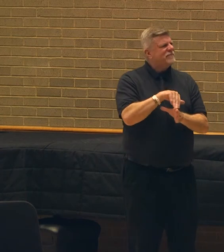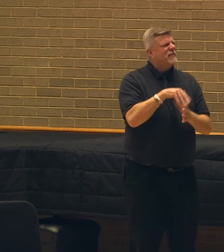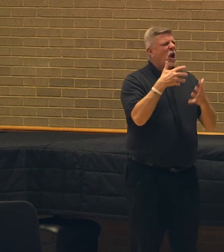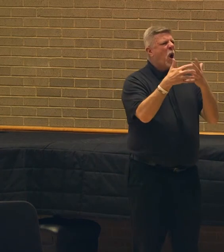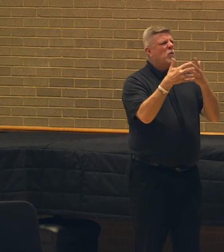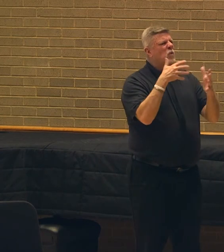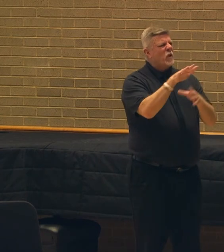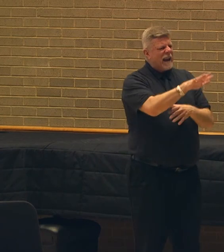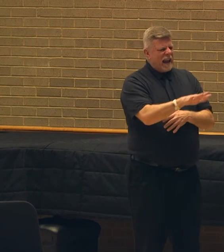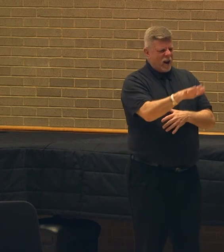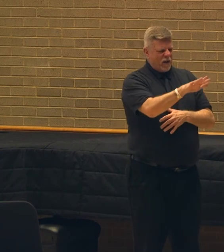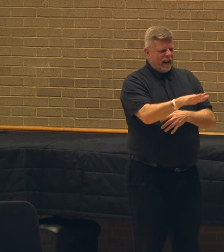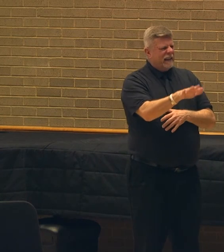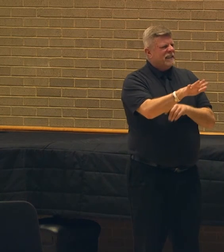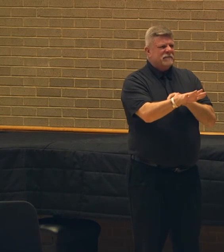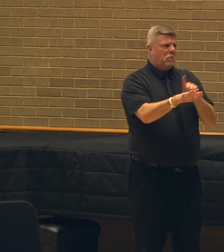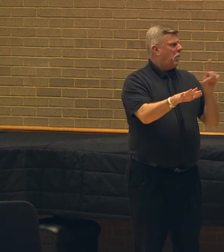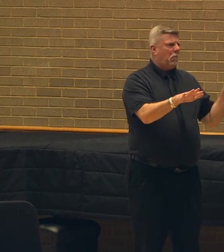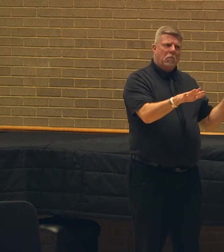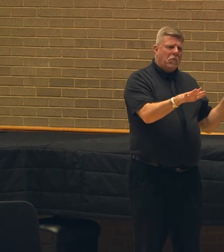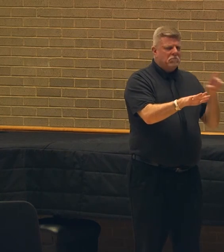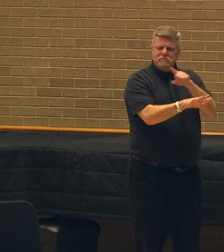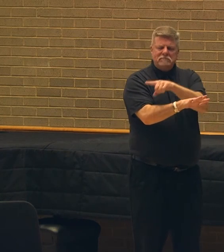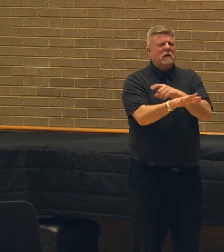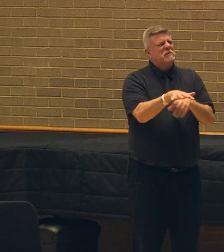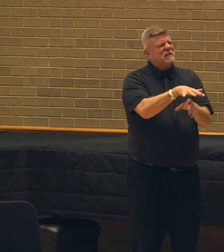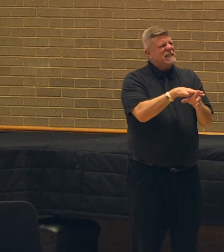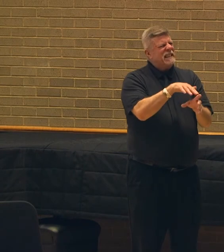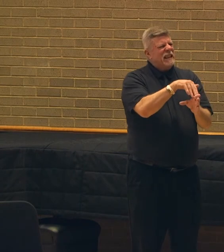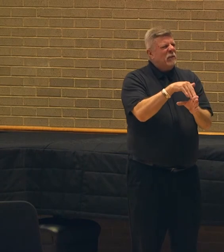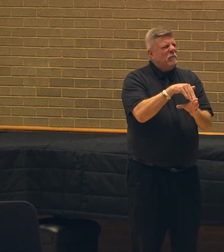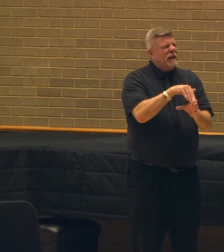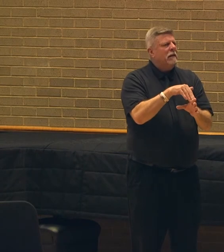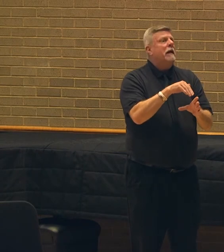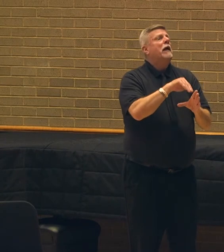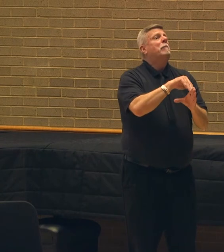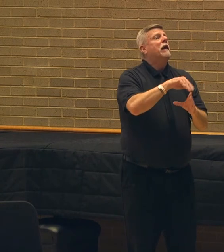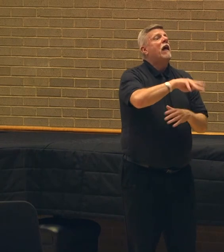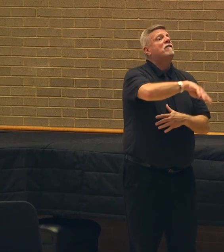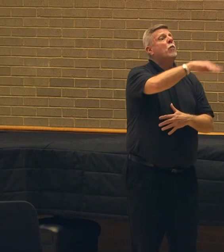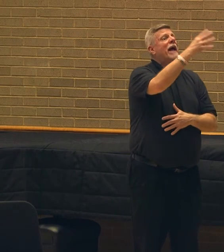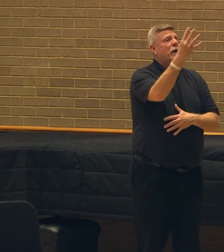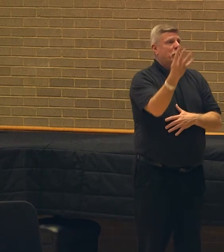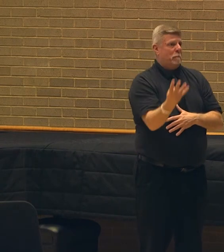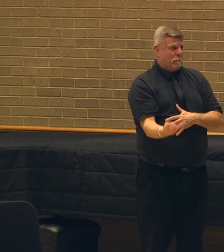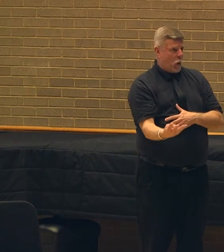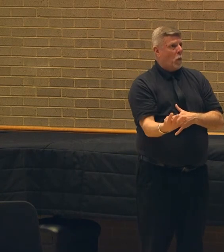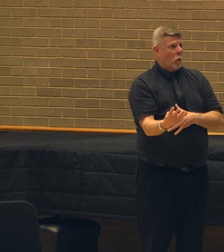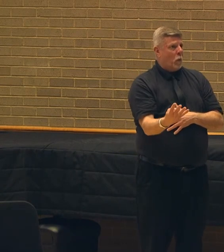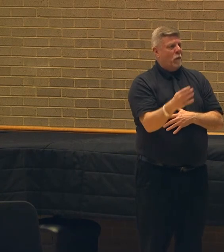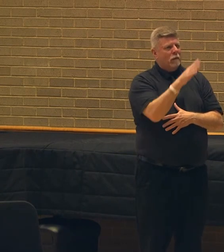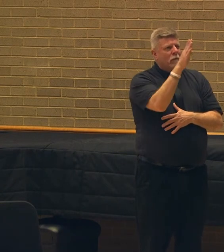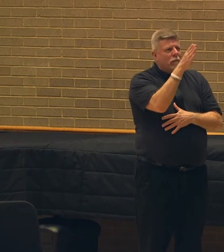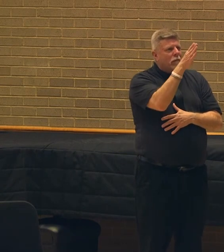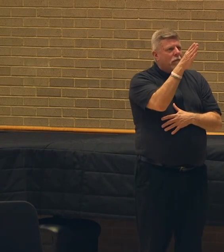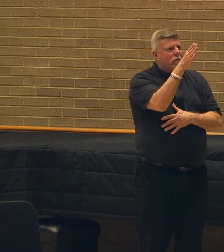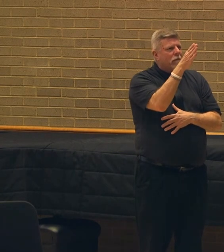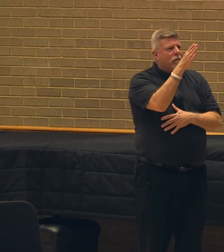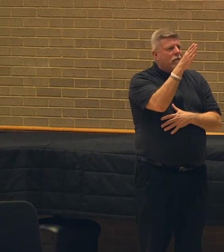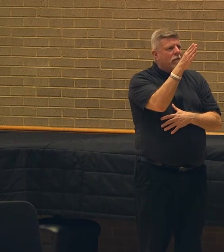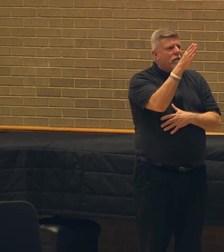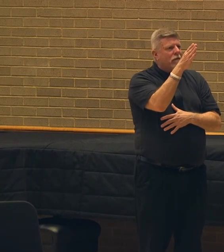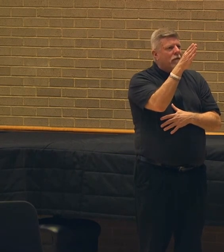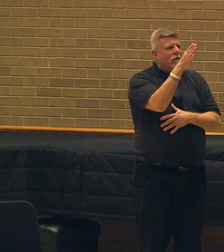spaces, in the middle of a rainbow spectrum, and that has